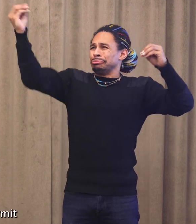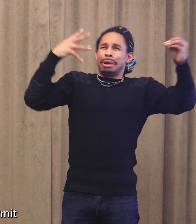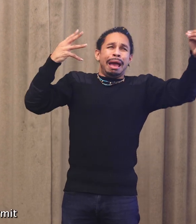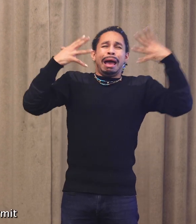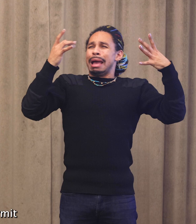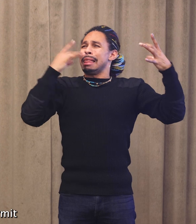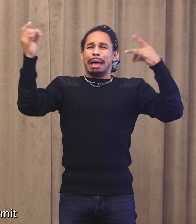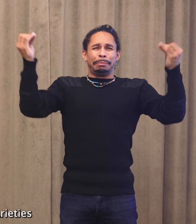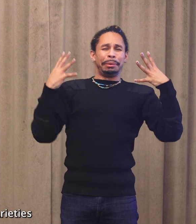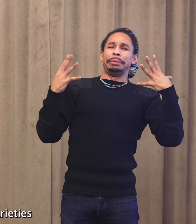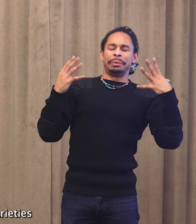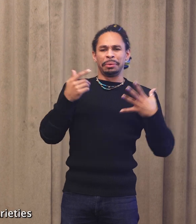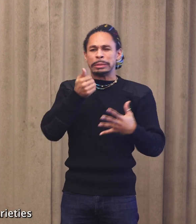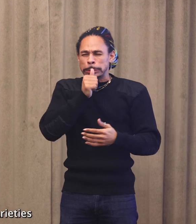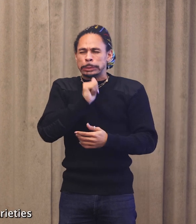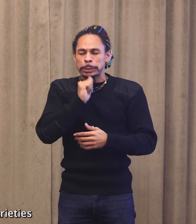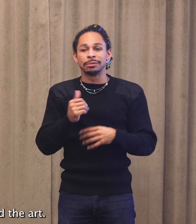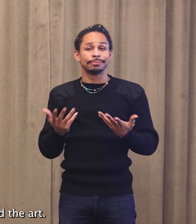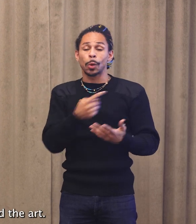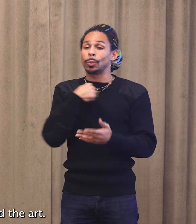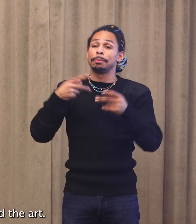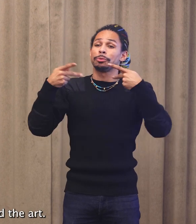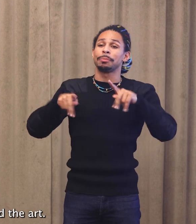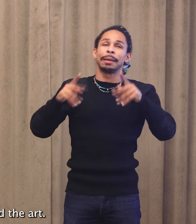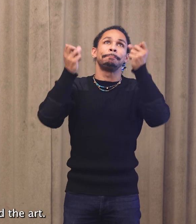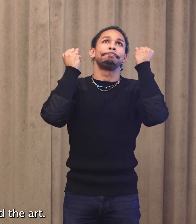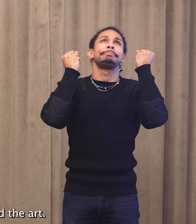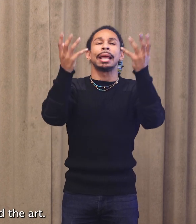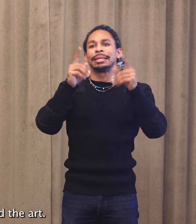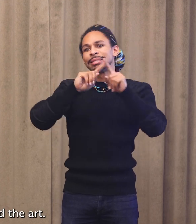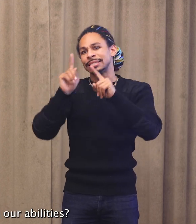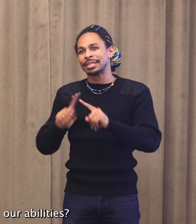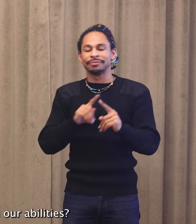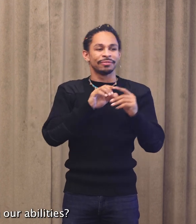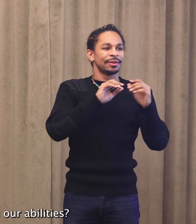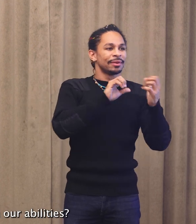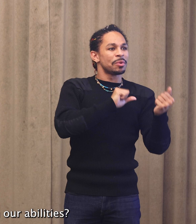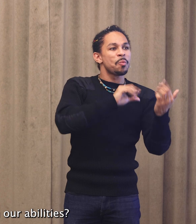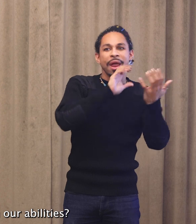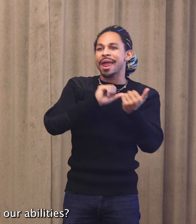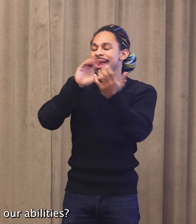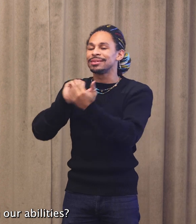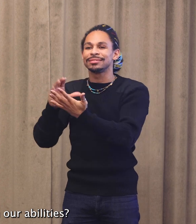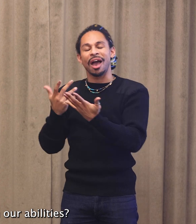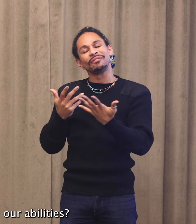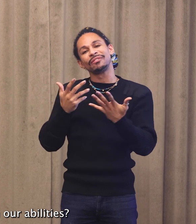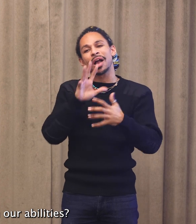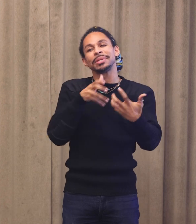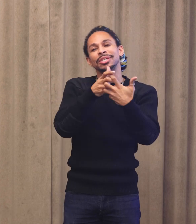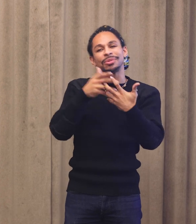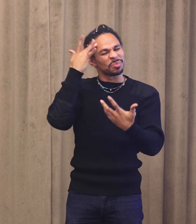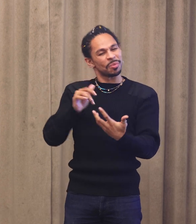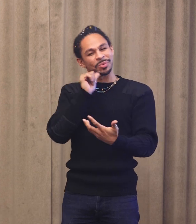We permit infinite varieties in nature and the arts. Why not, with our